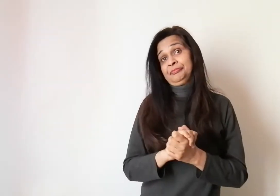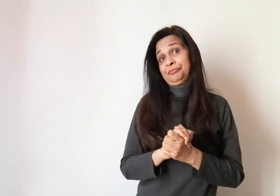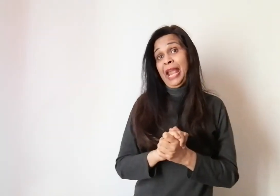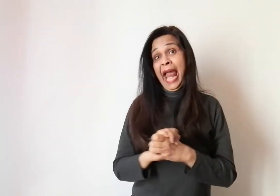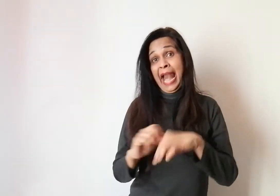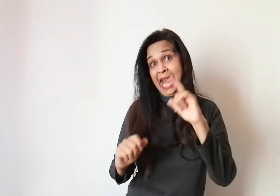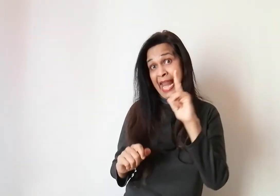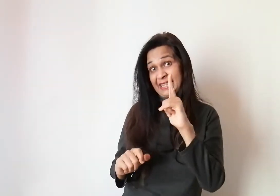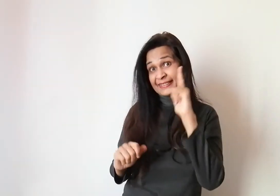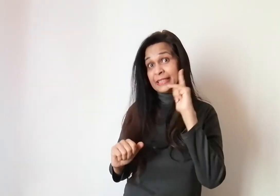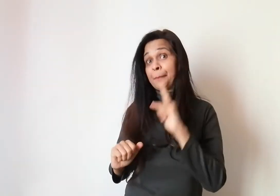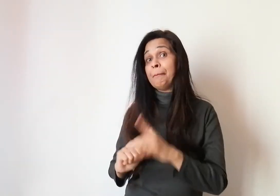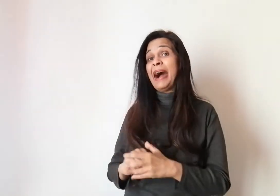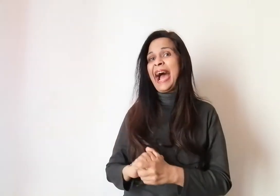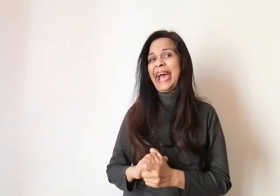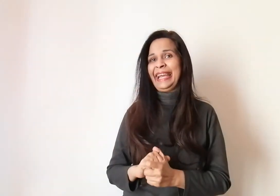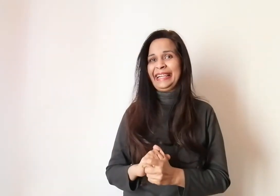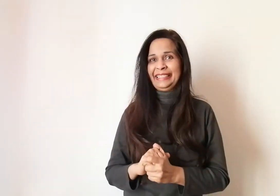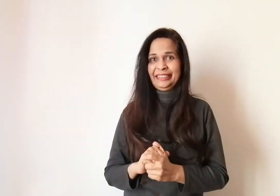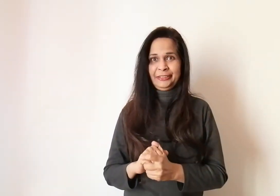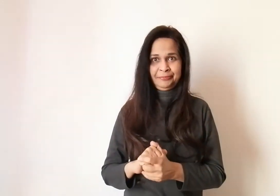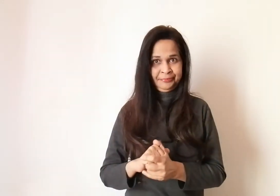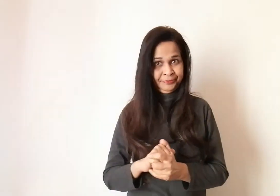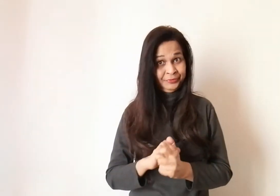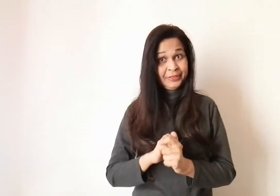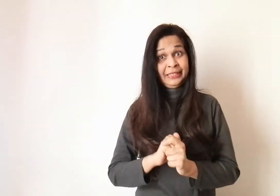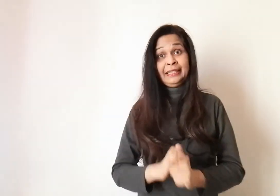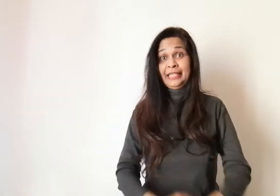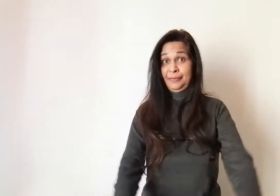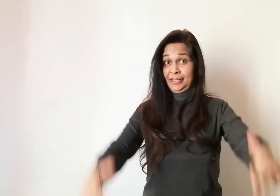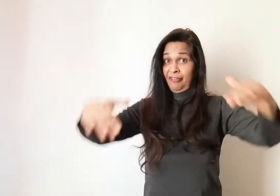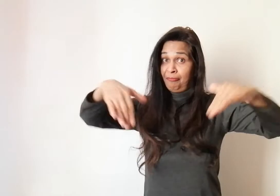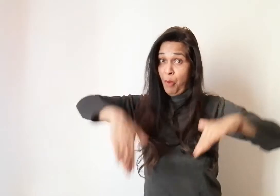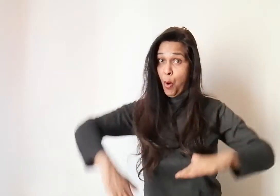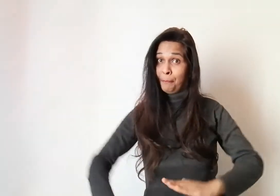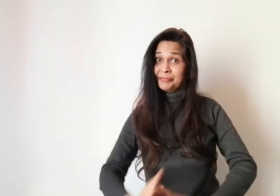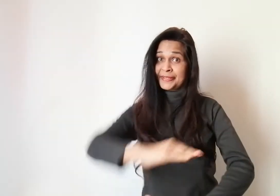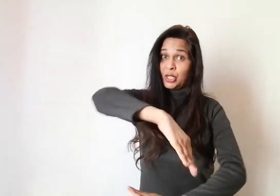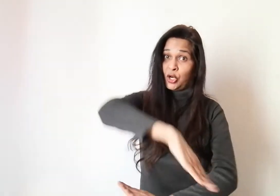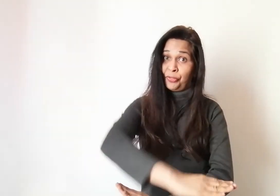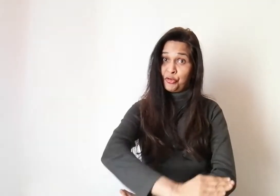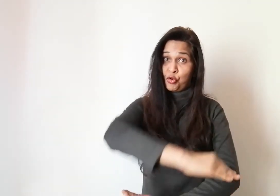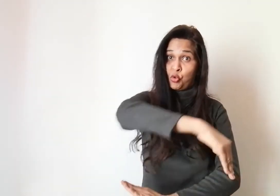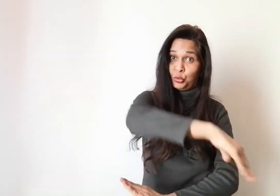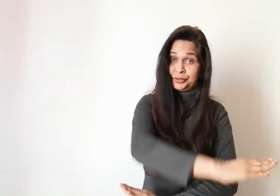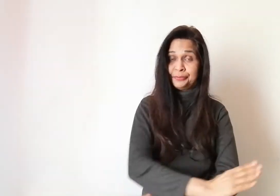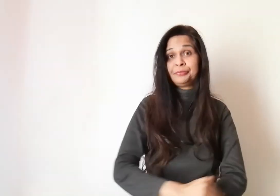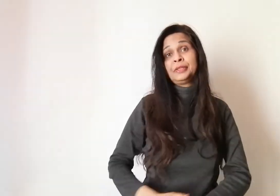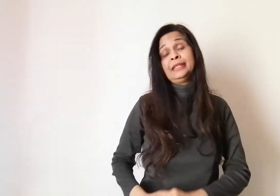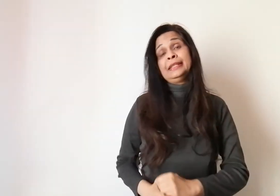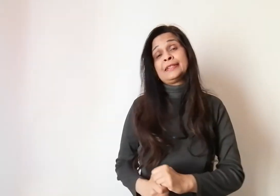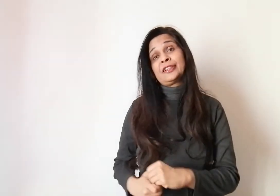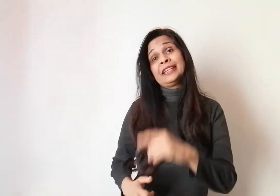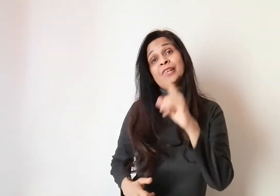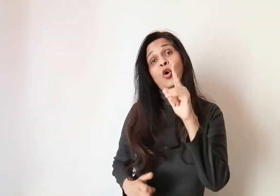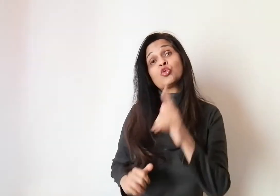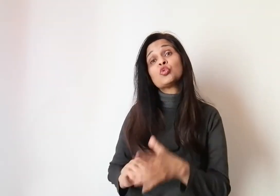Less than a mile, you must have bumps on the road. So that the only